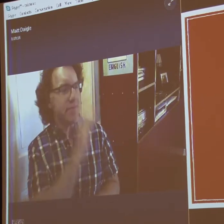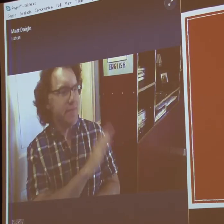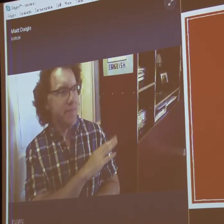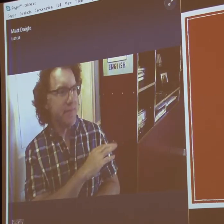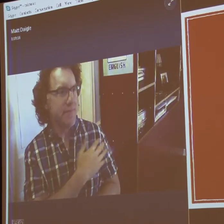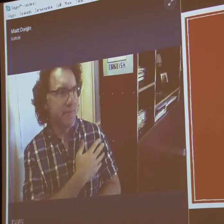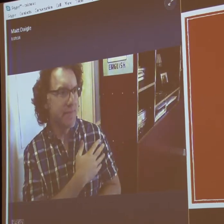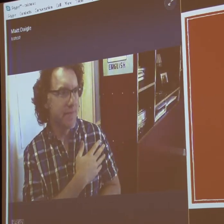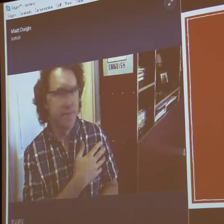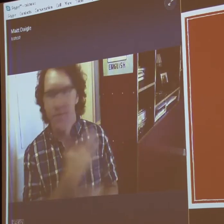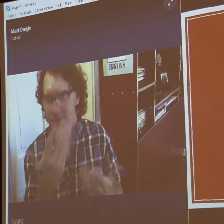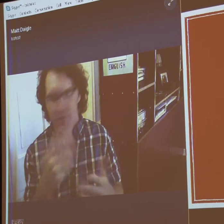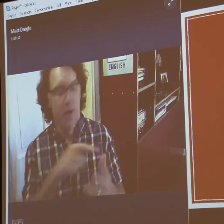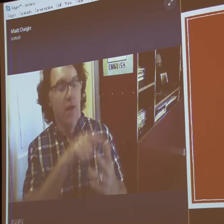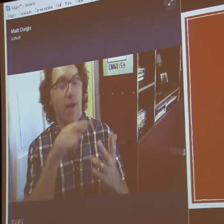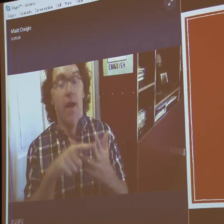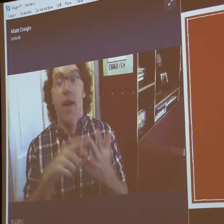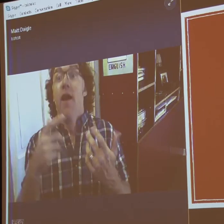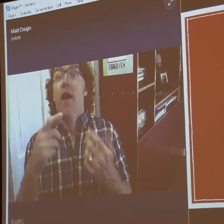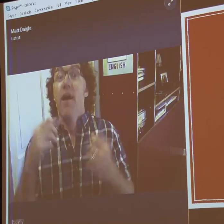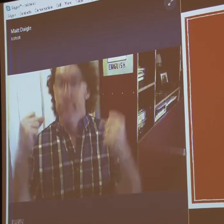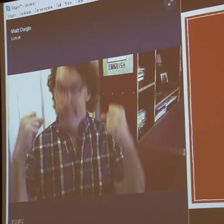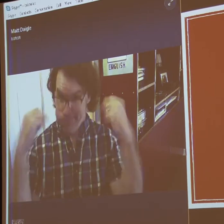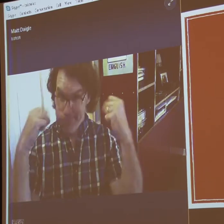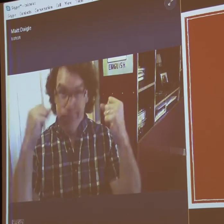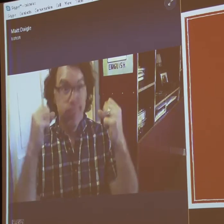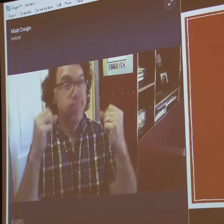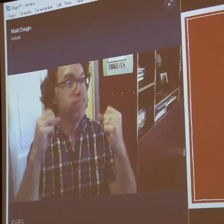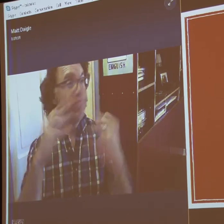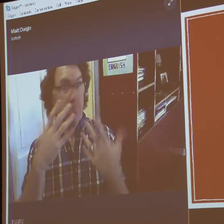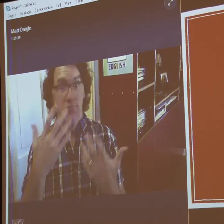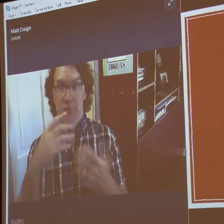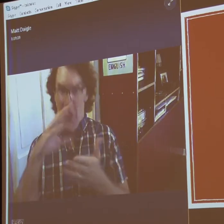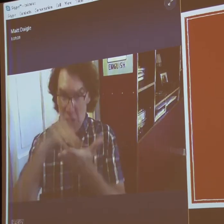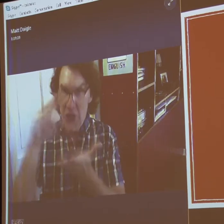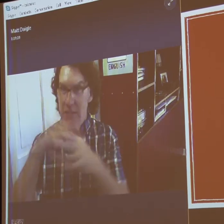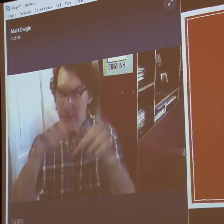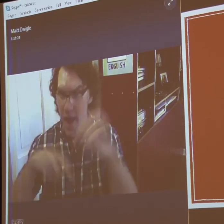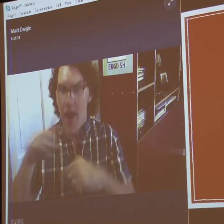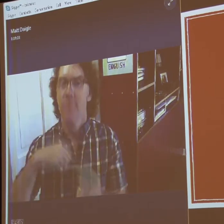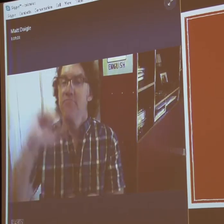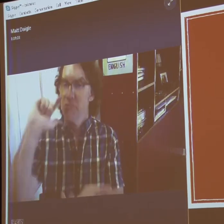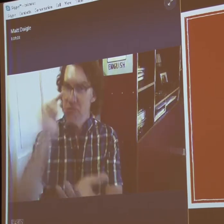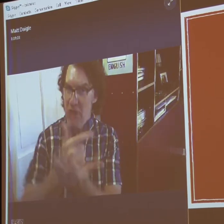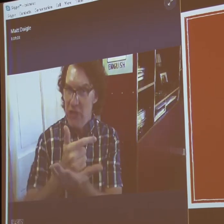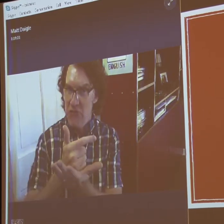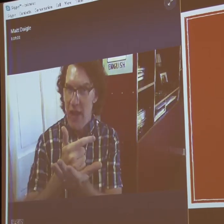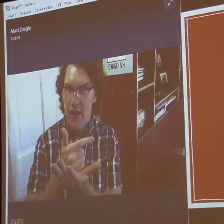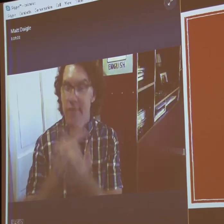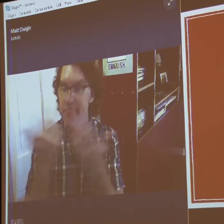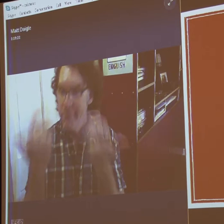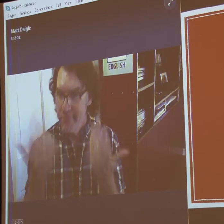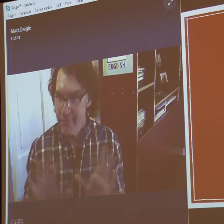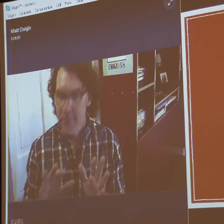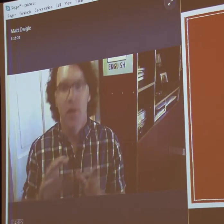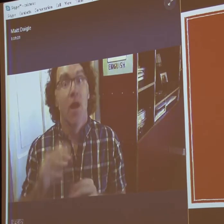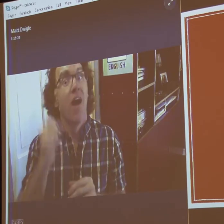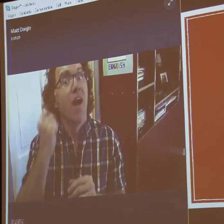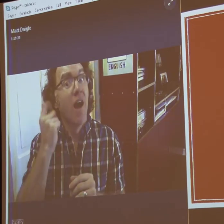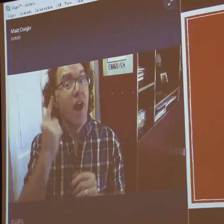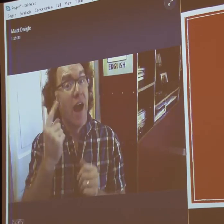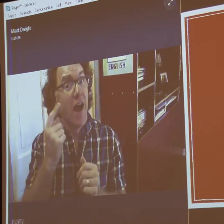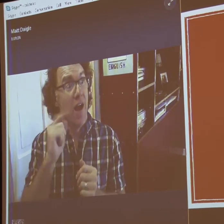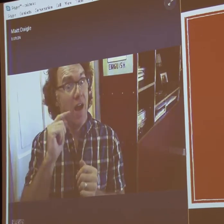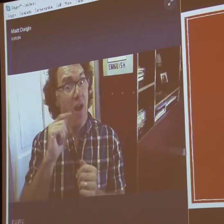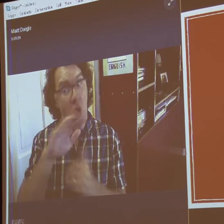up oral in the beginning of my education. And then, once I started learning sign language, I went through